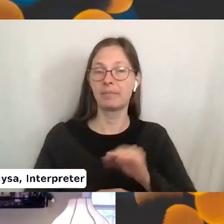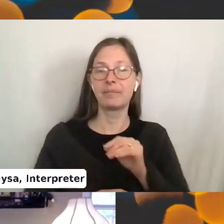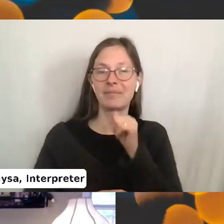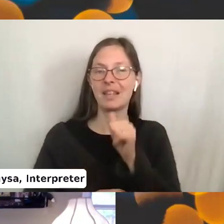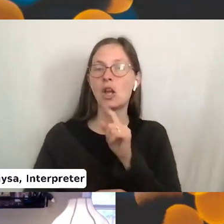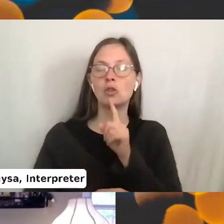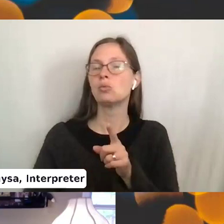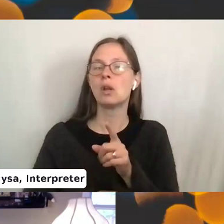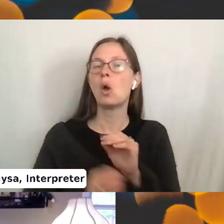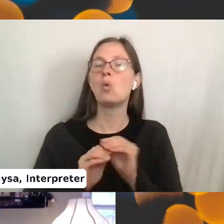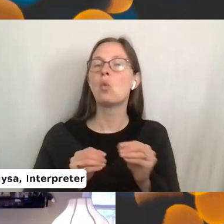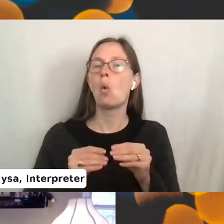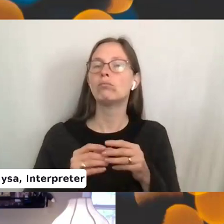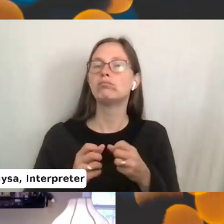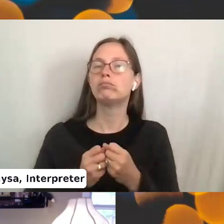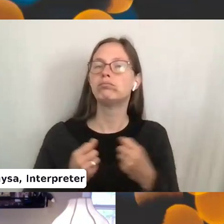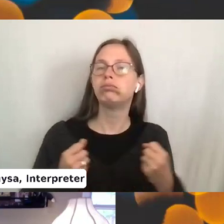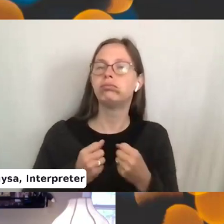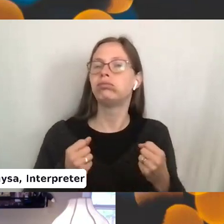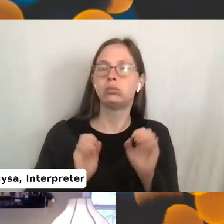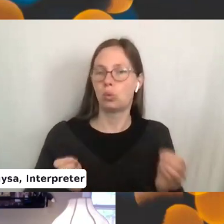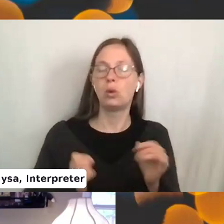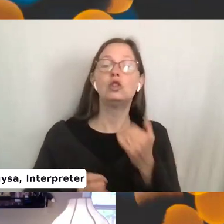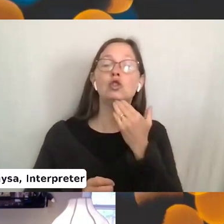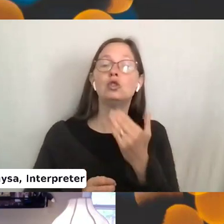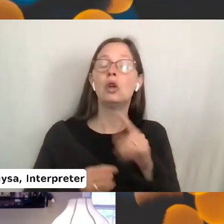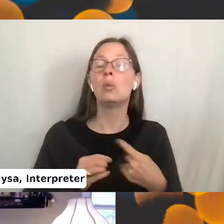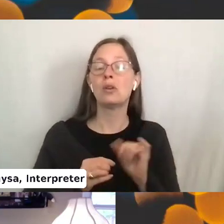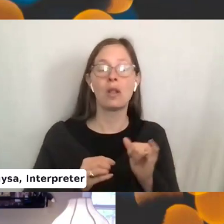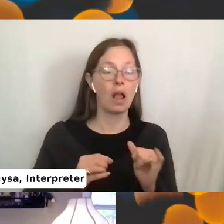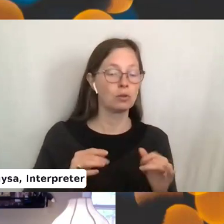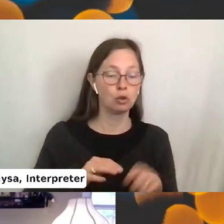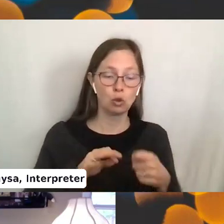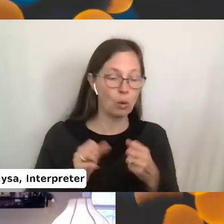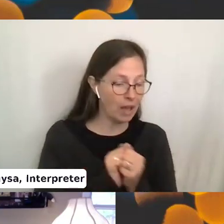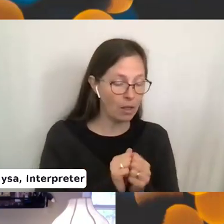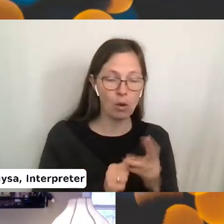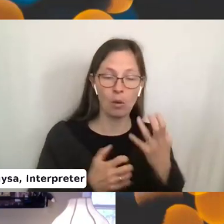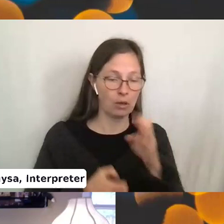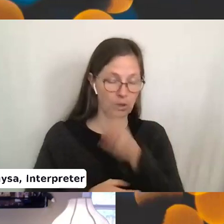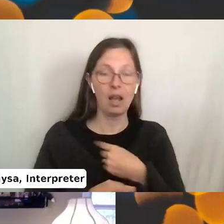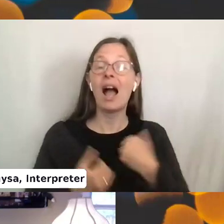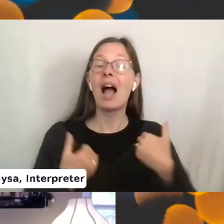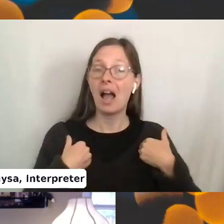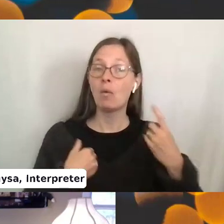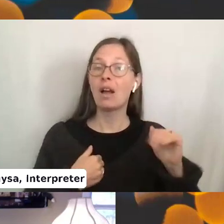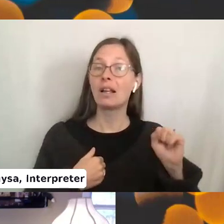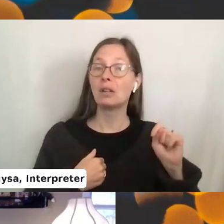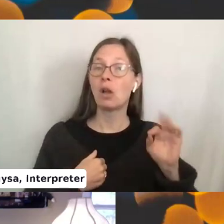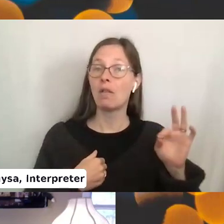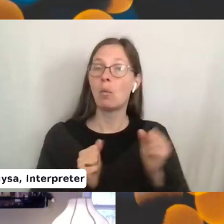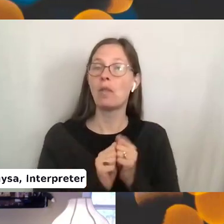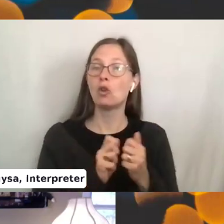give. It's just, it's, it's good for, um, when you're sewing pieces together, if you just want it straight. I actually have a cast off that's stretchy,